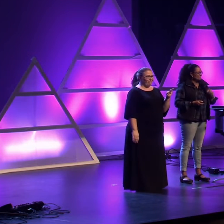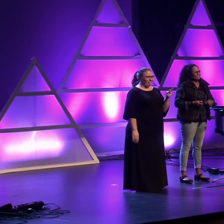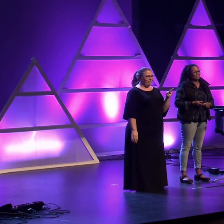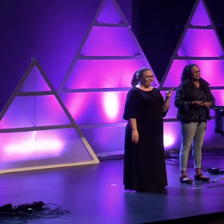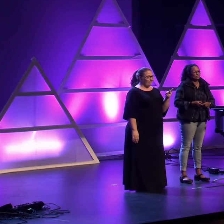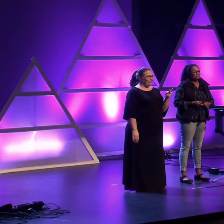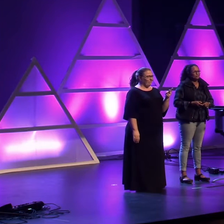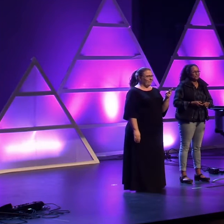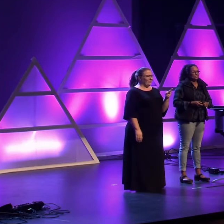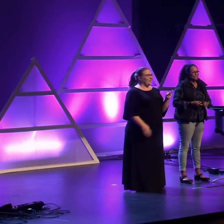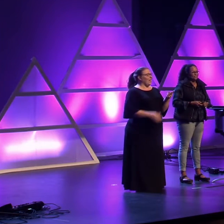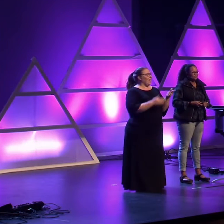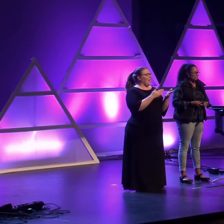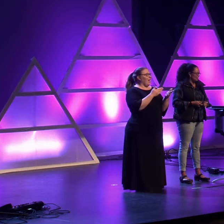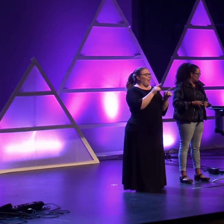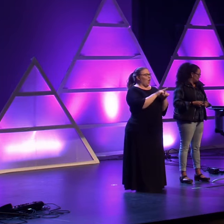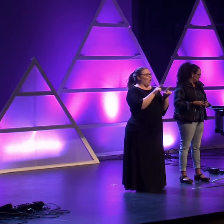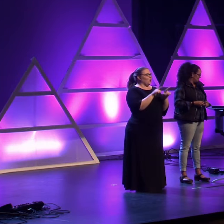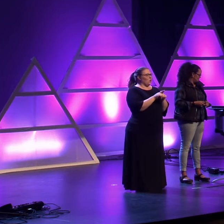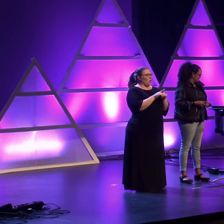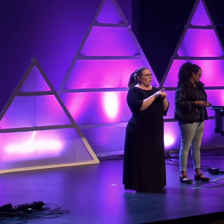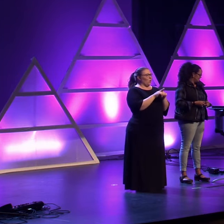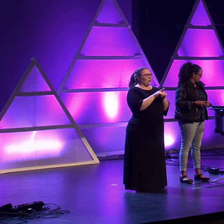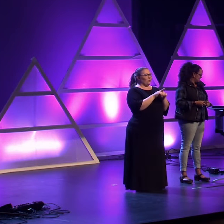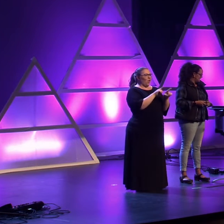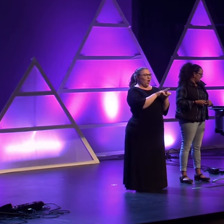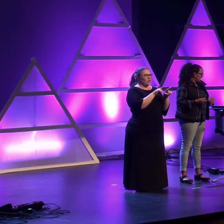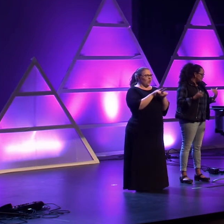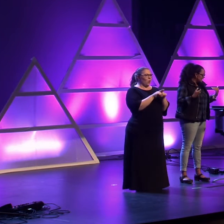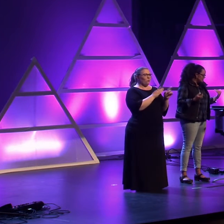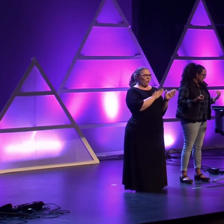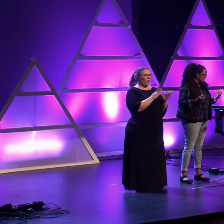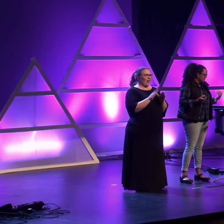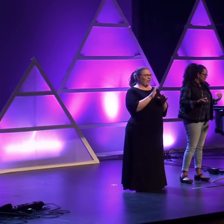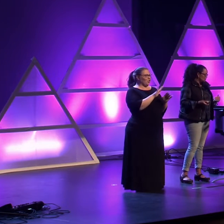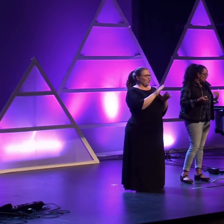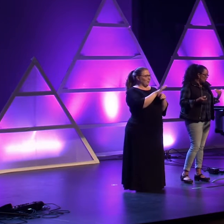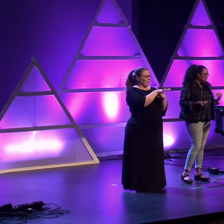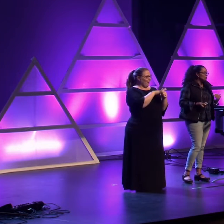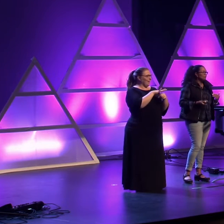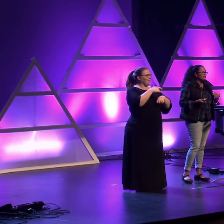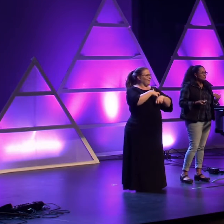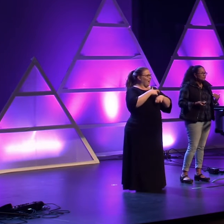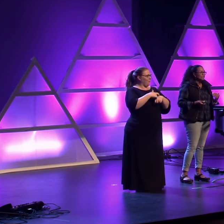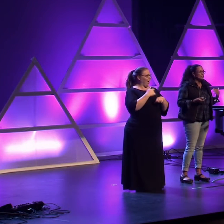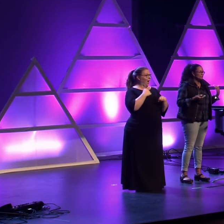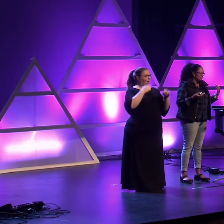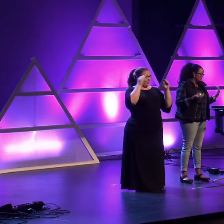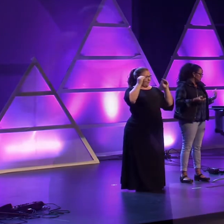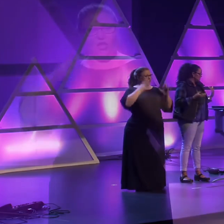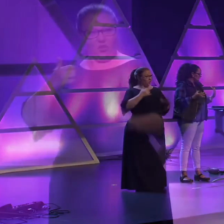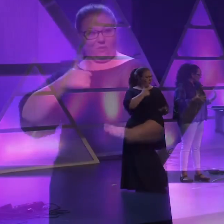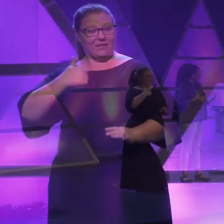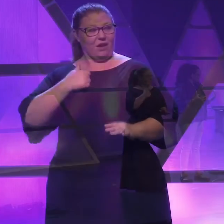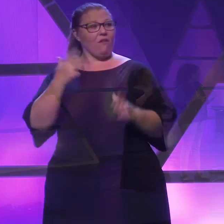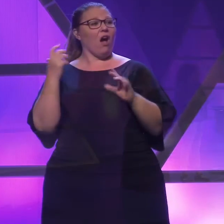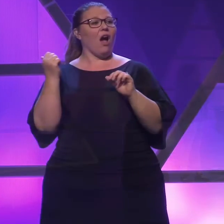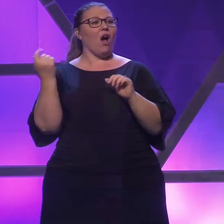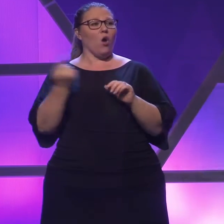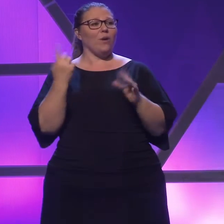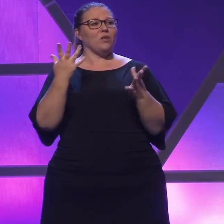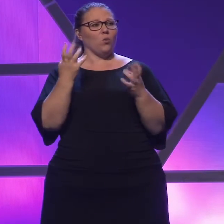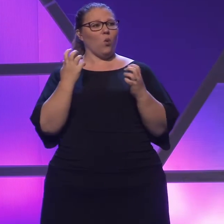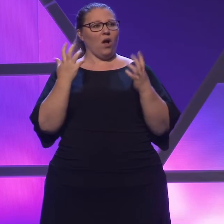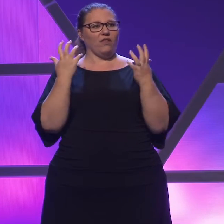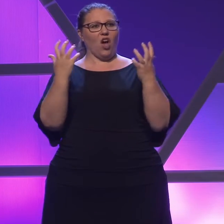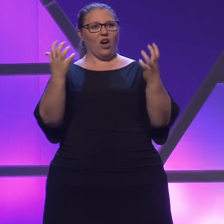also declutter your space and your time. I'm an educator, and so I always want my students, my audience to